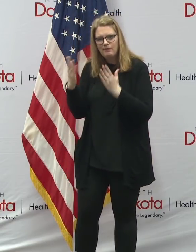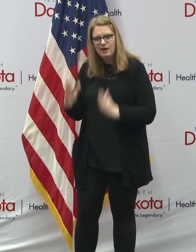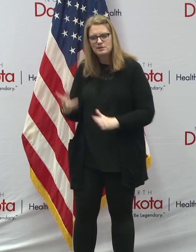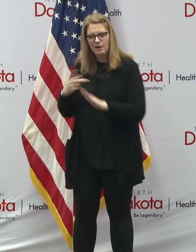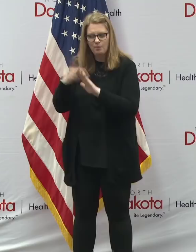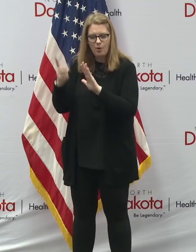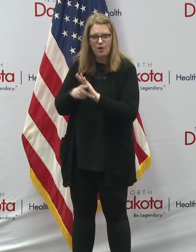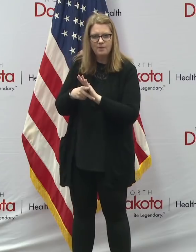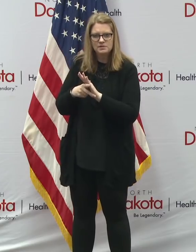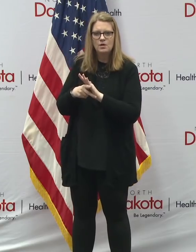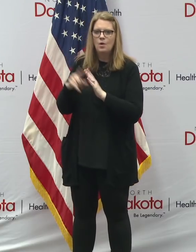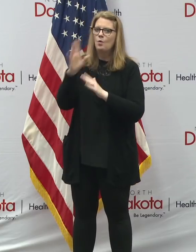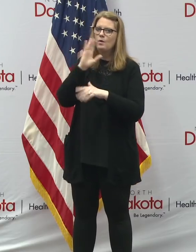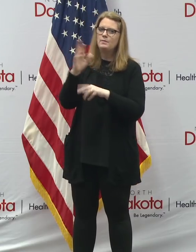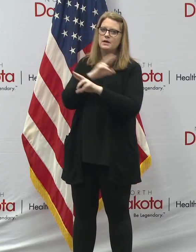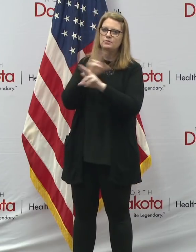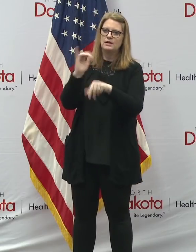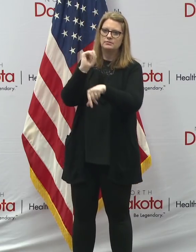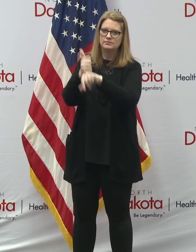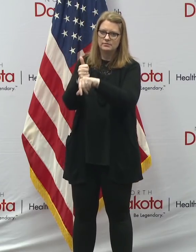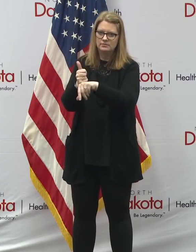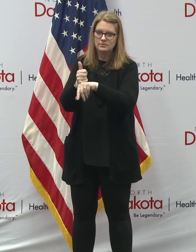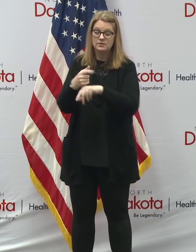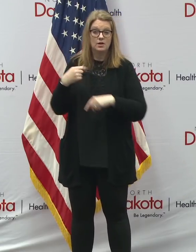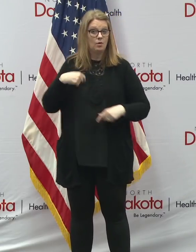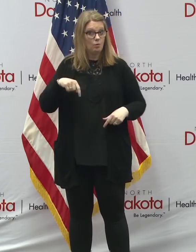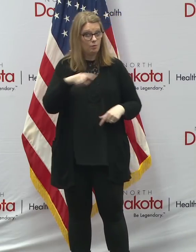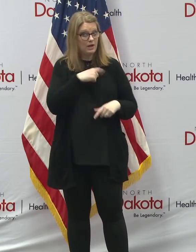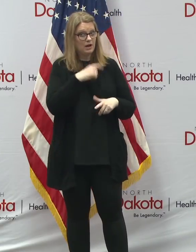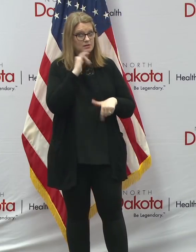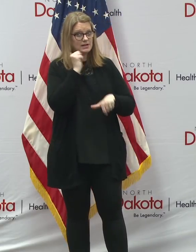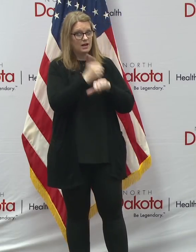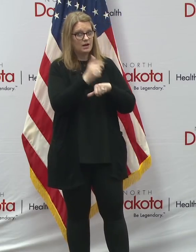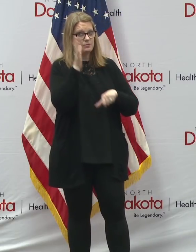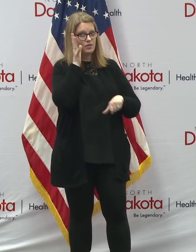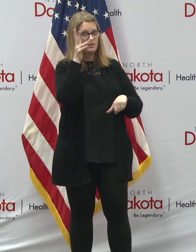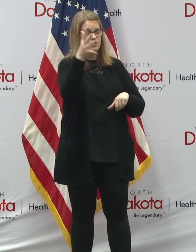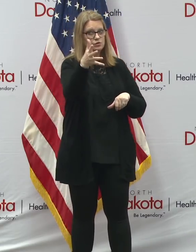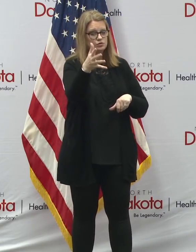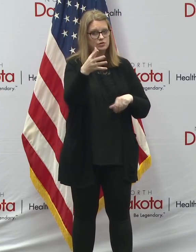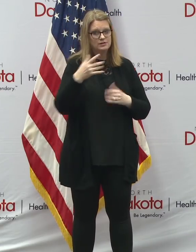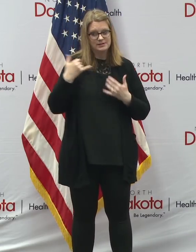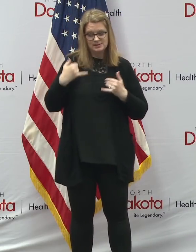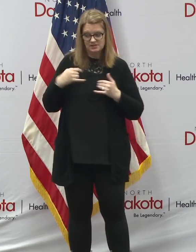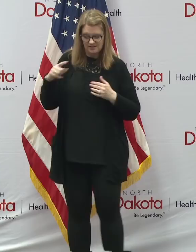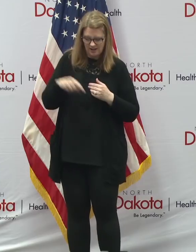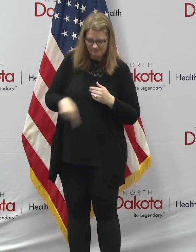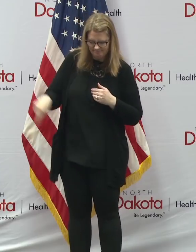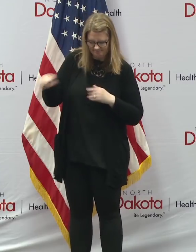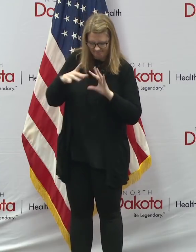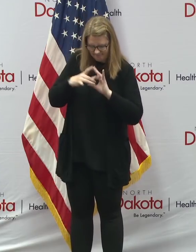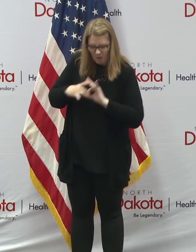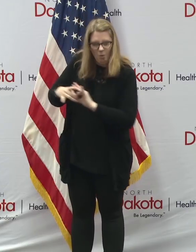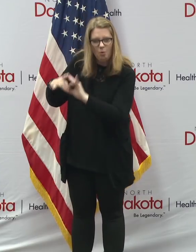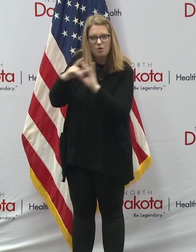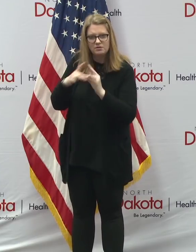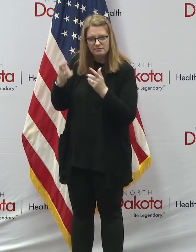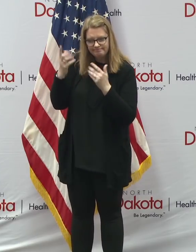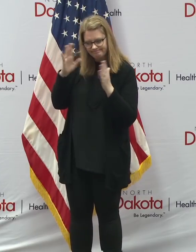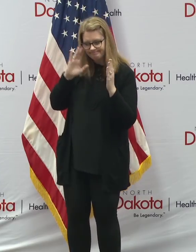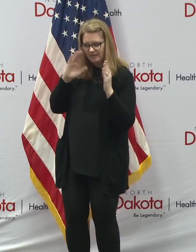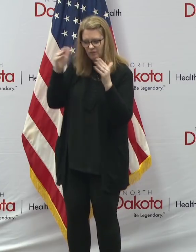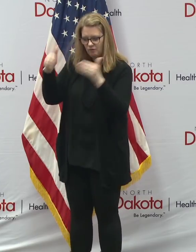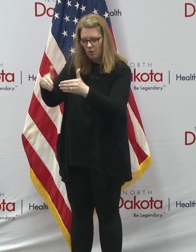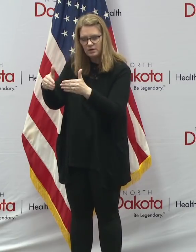But I think it's important we realize that we are building for the future. And by having a coordinated effort to help people stay or become stably